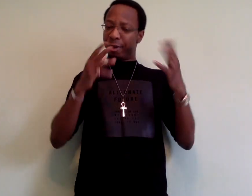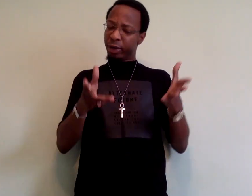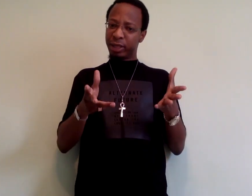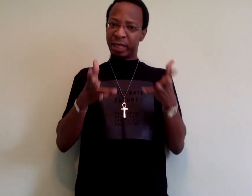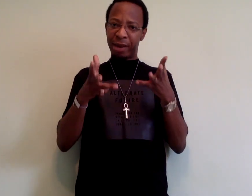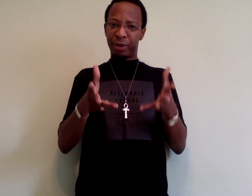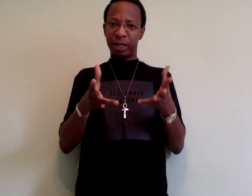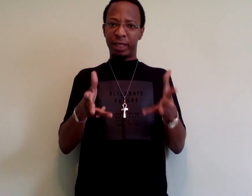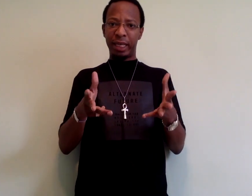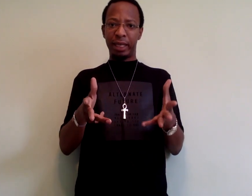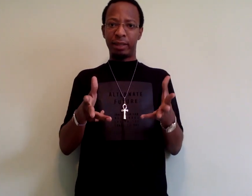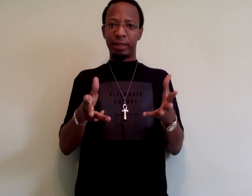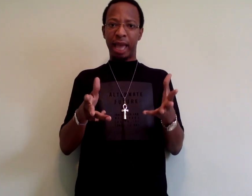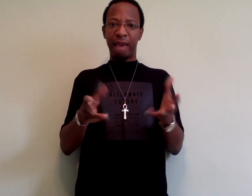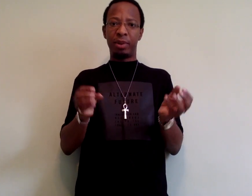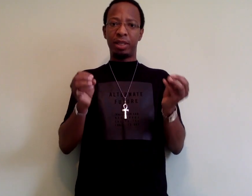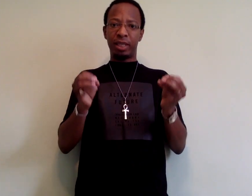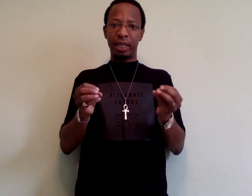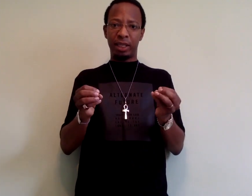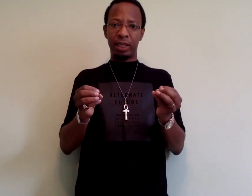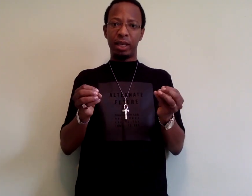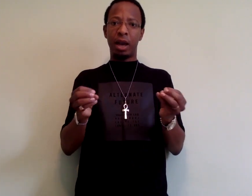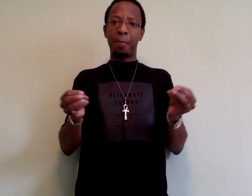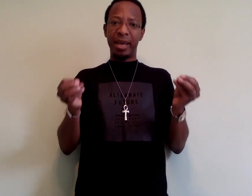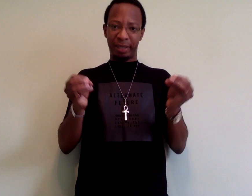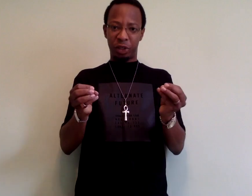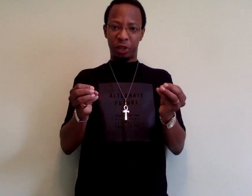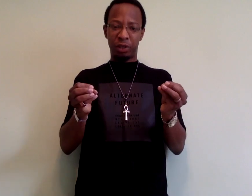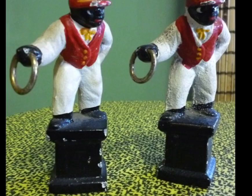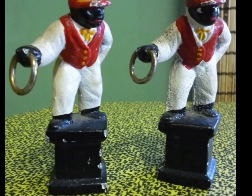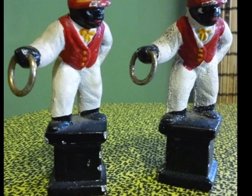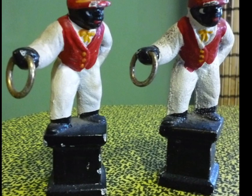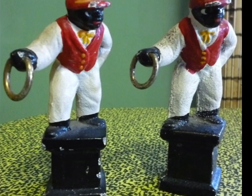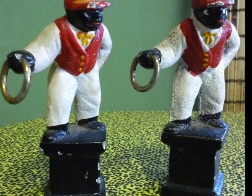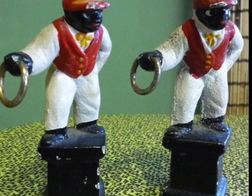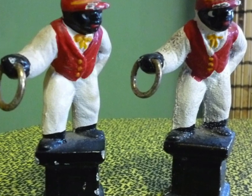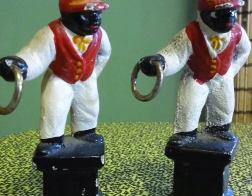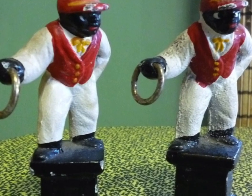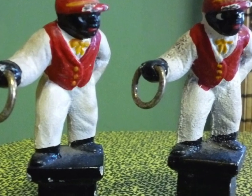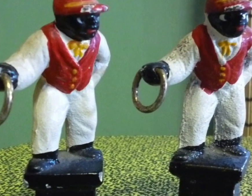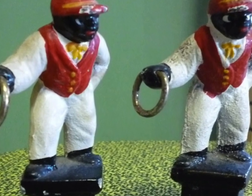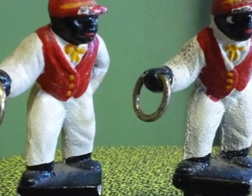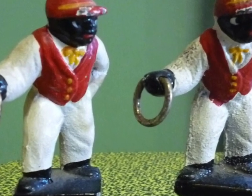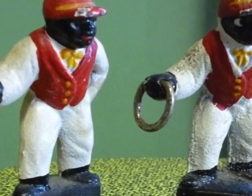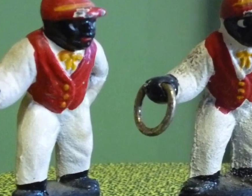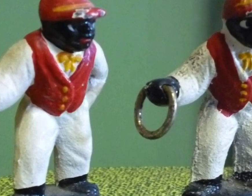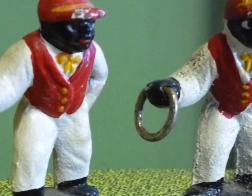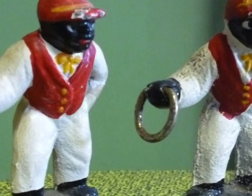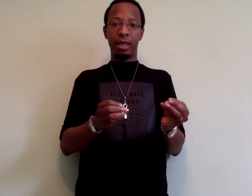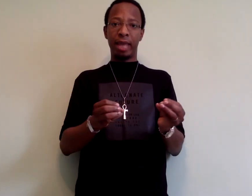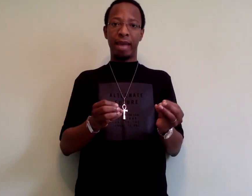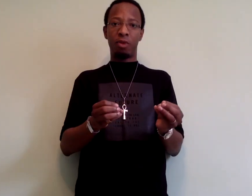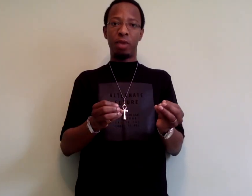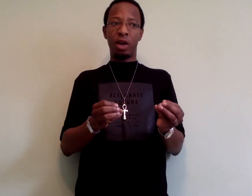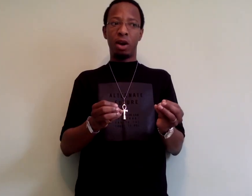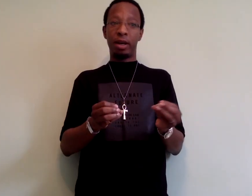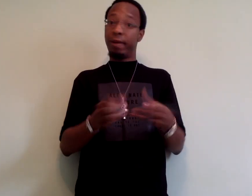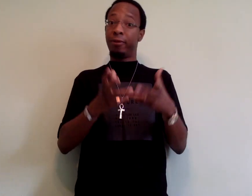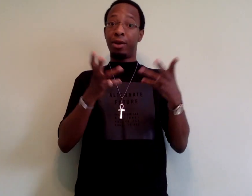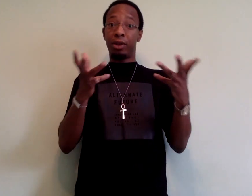Africans and African descendants have been sent a message, sometimes blatant, sometimes latent, that we are inferior